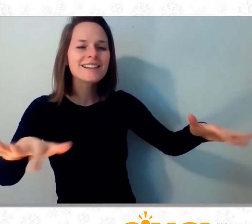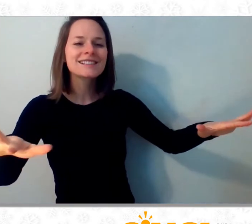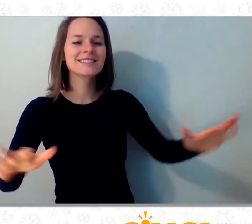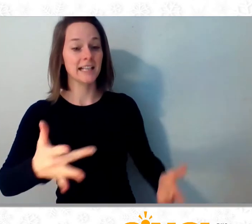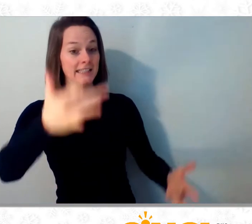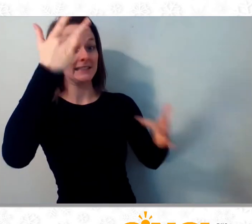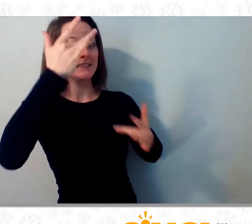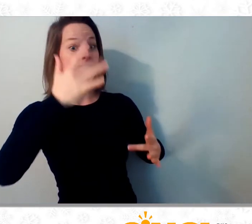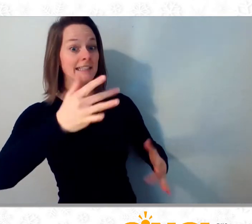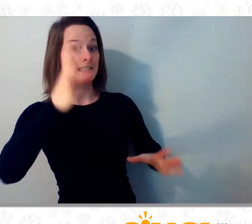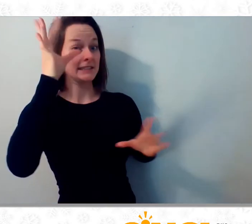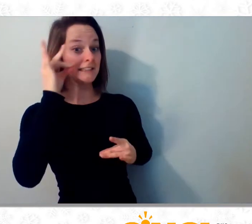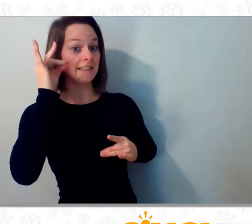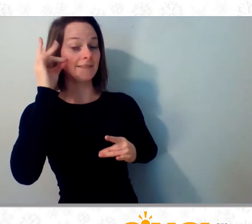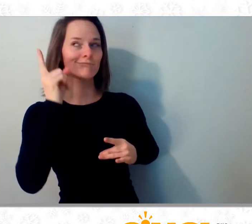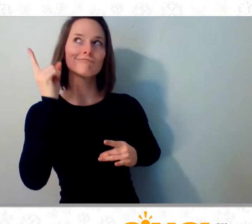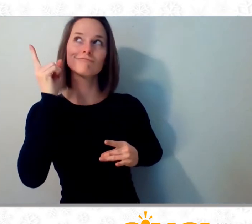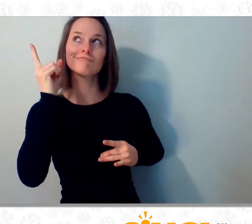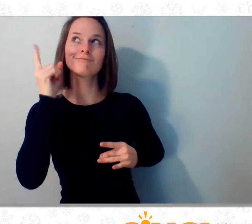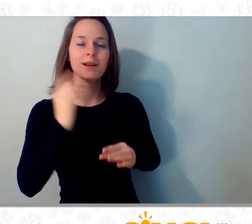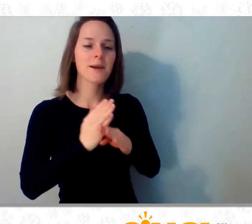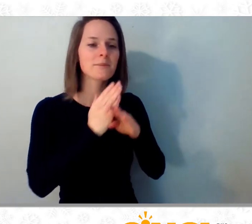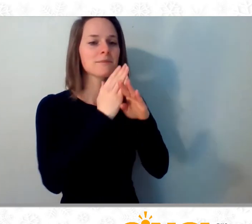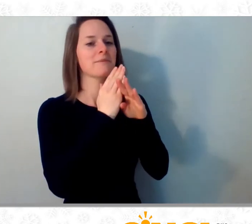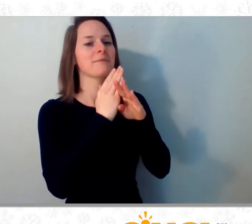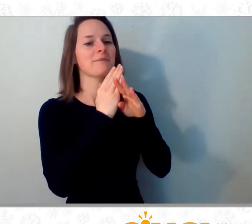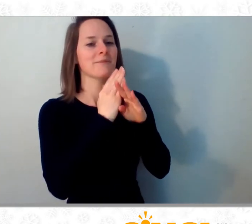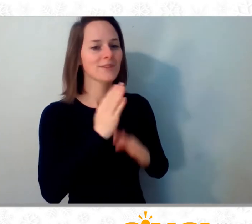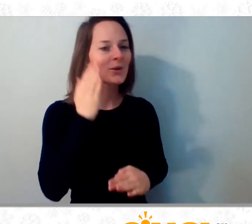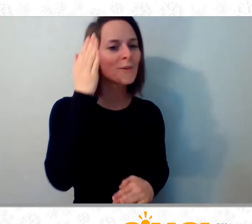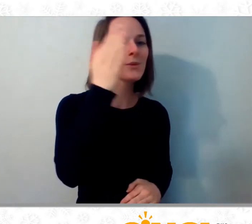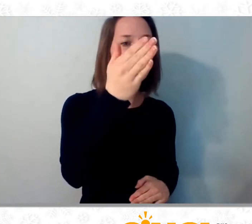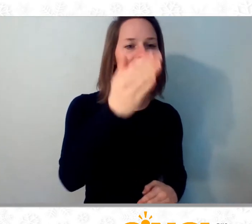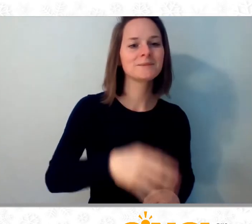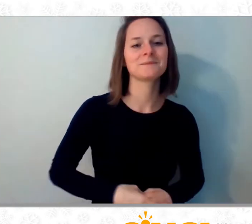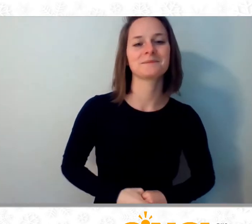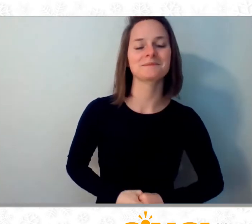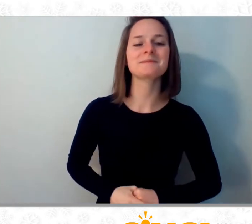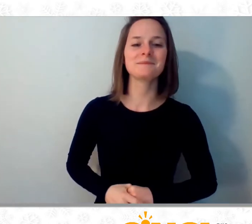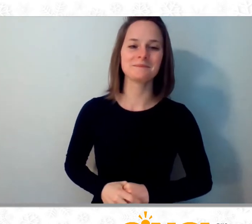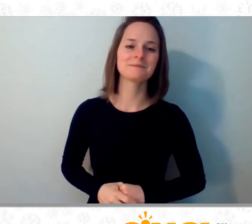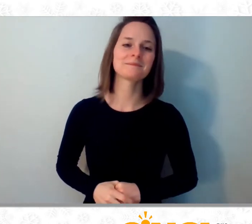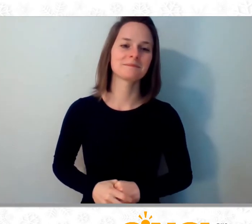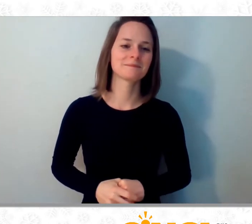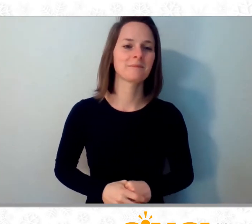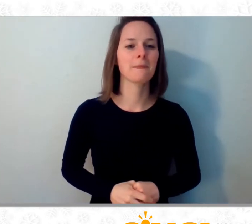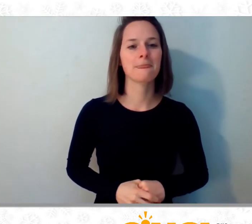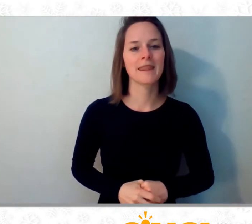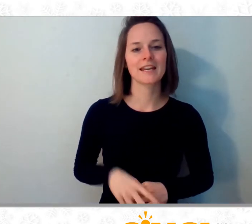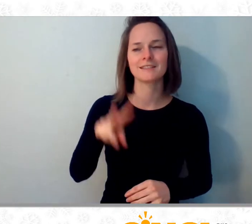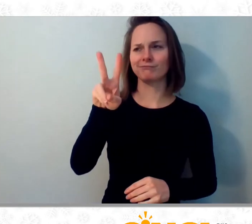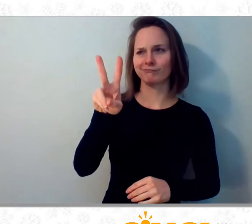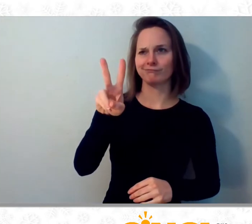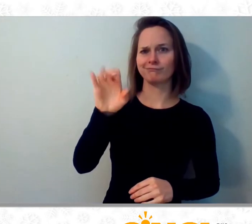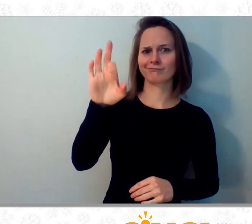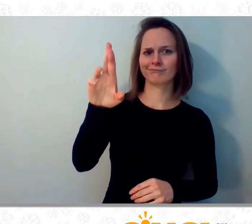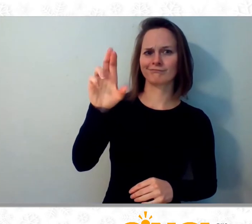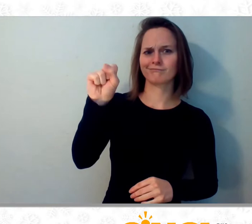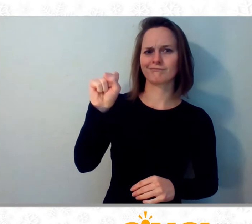continued This stupid